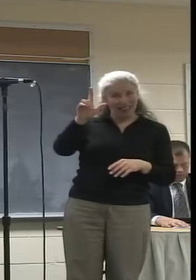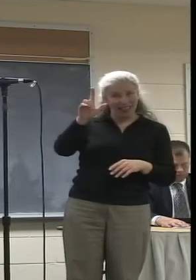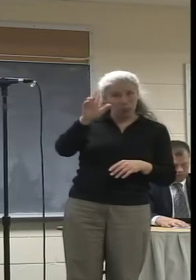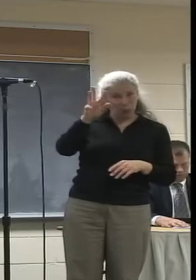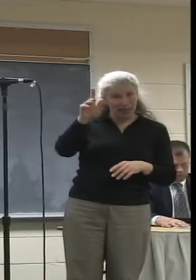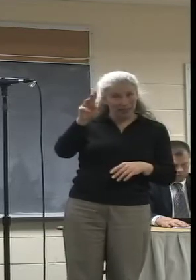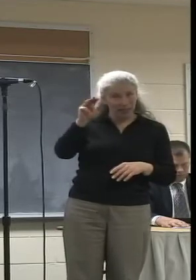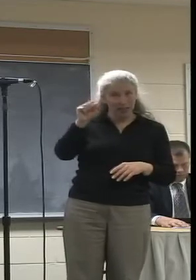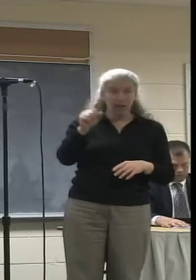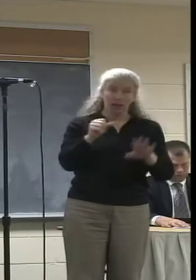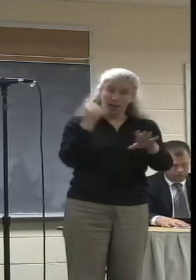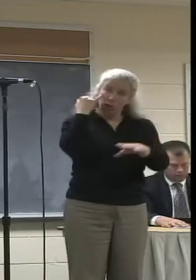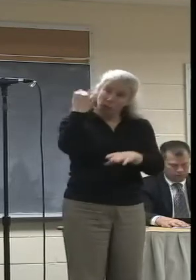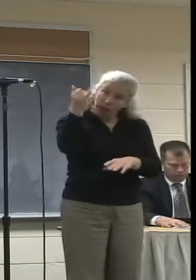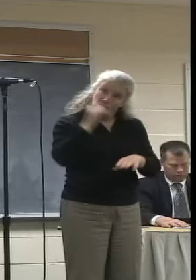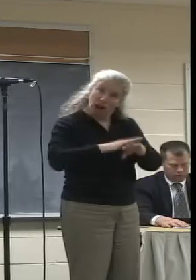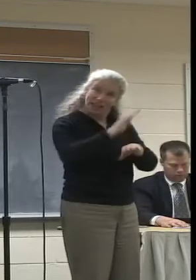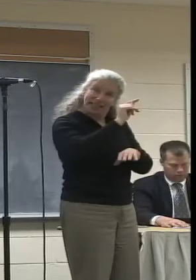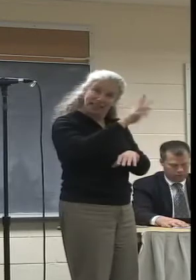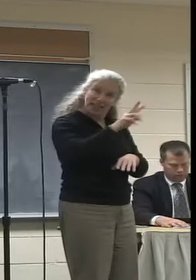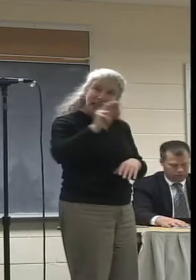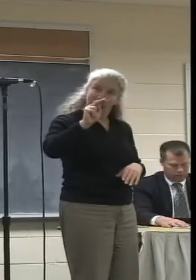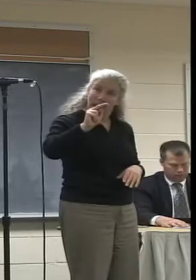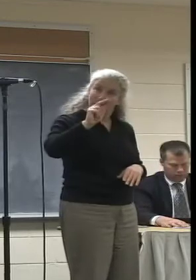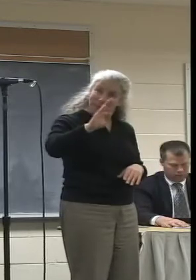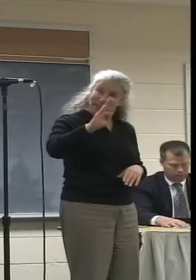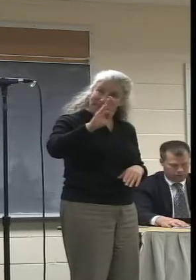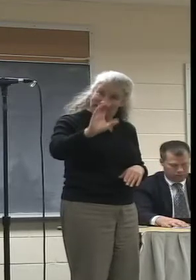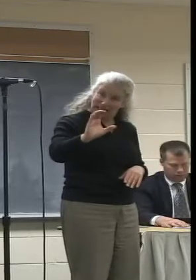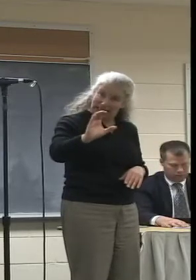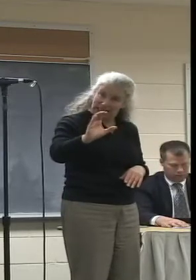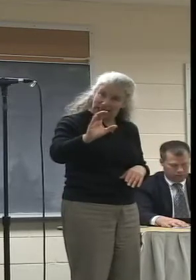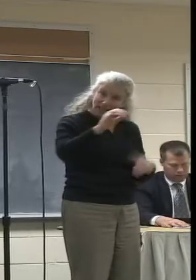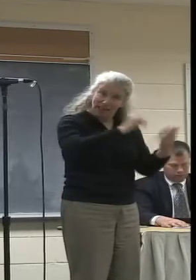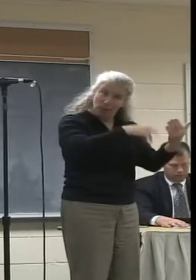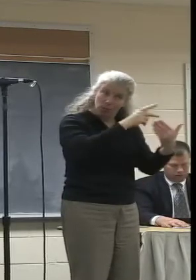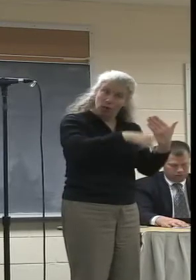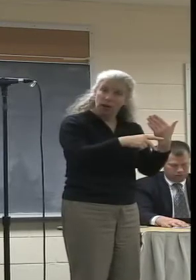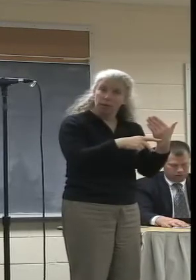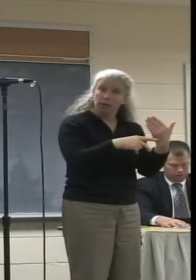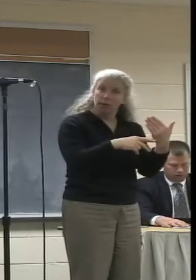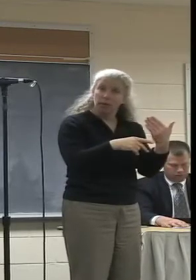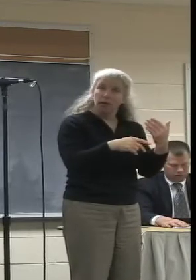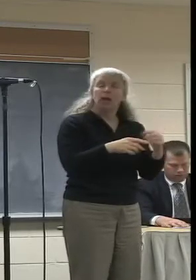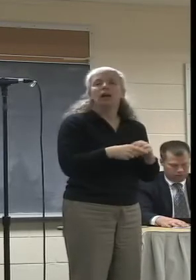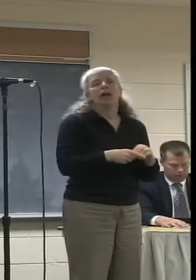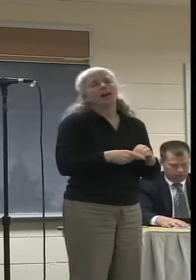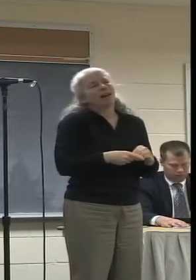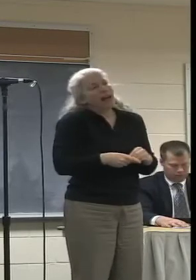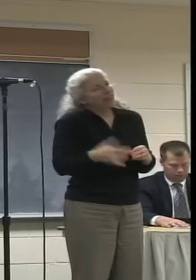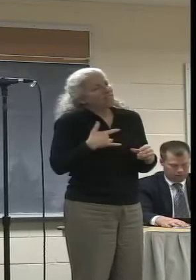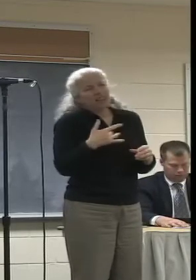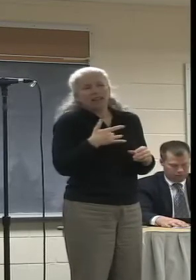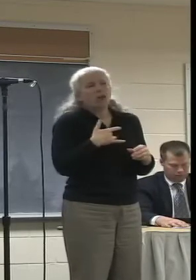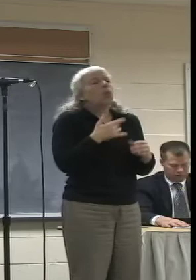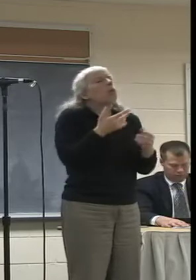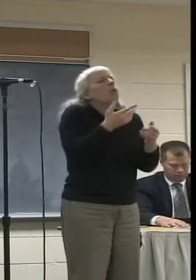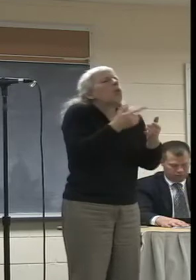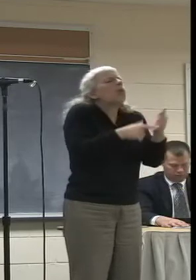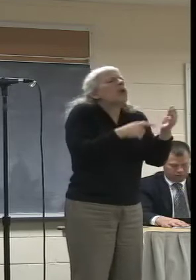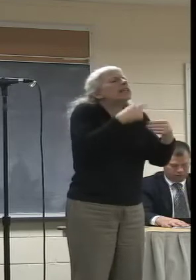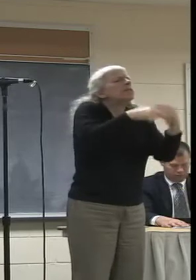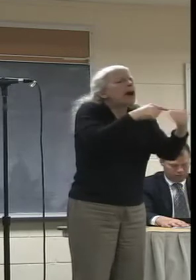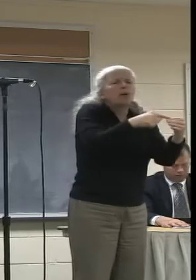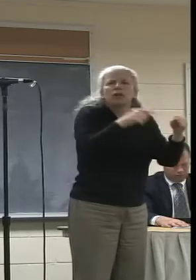some of the programs that we have, they might not get any better content, but they would definitely have better production values.